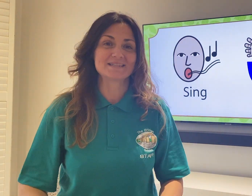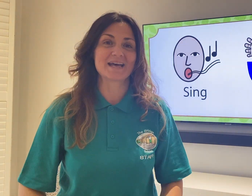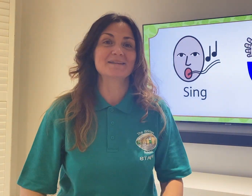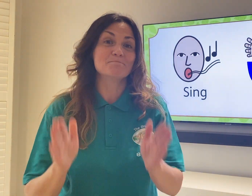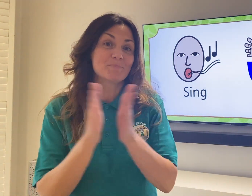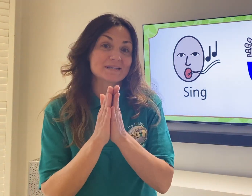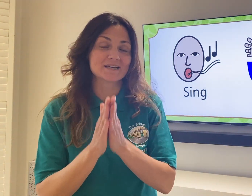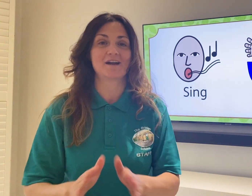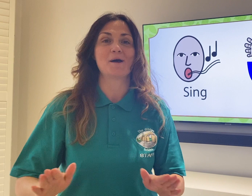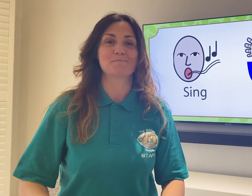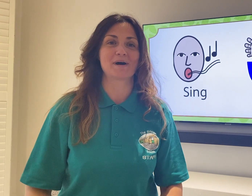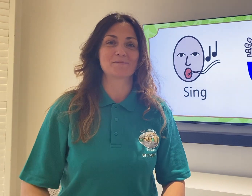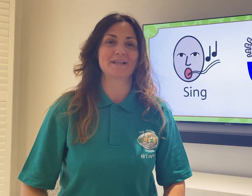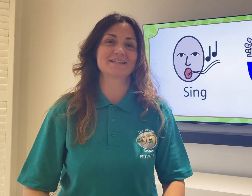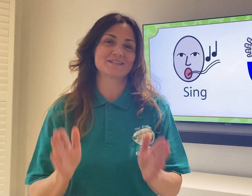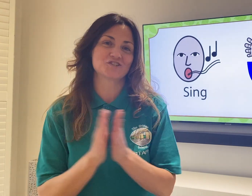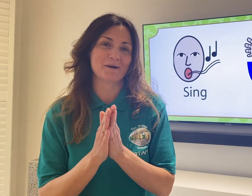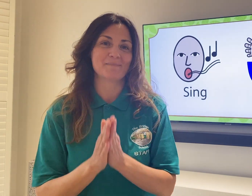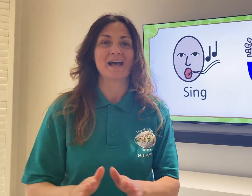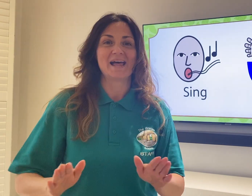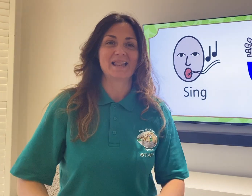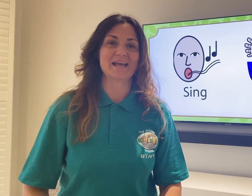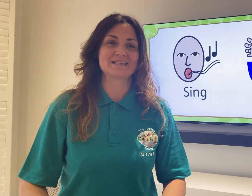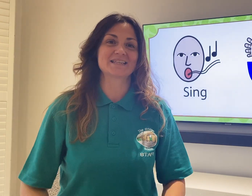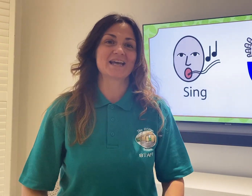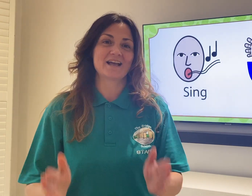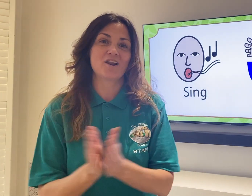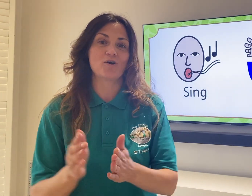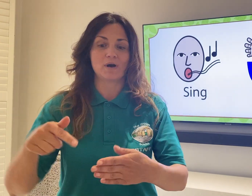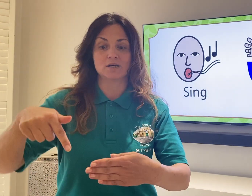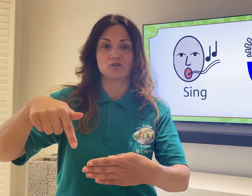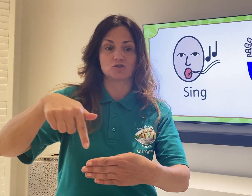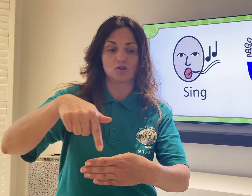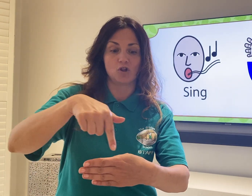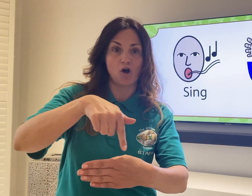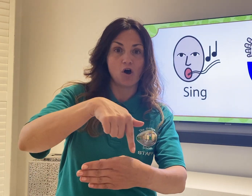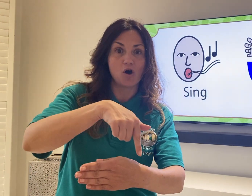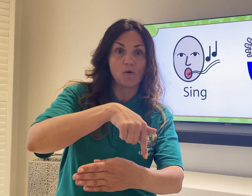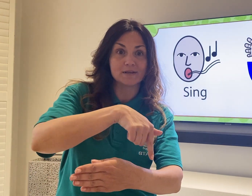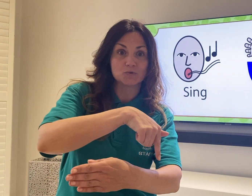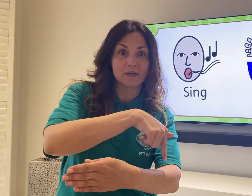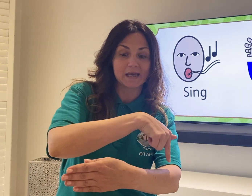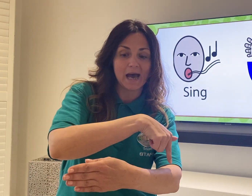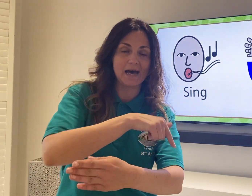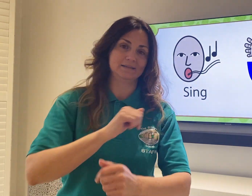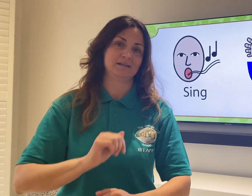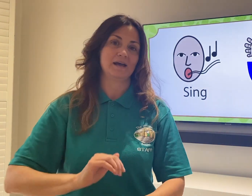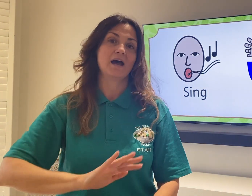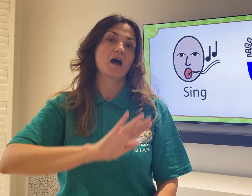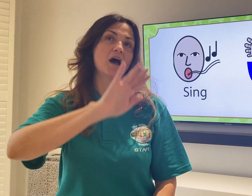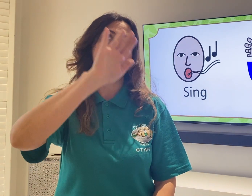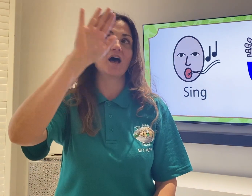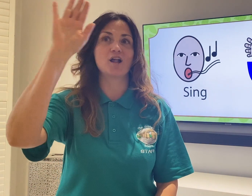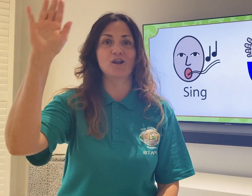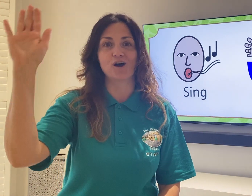and butter, marmalade and jam. Let's say hello as slow as we can. Hello.